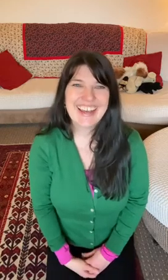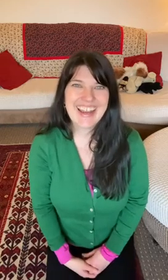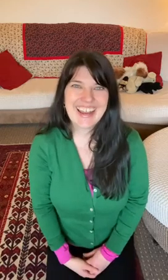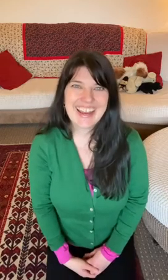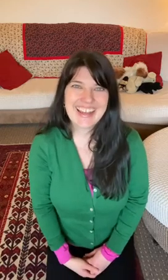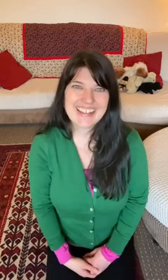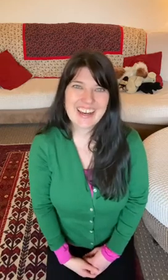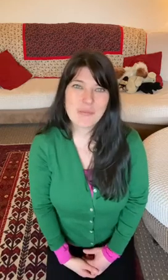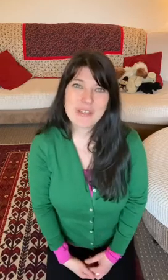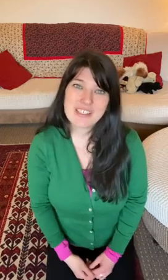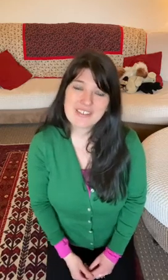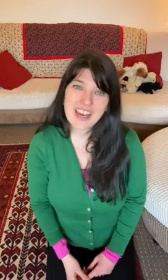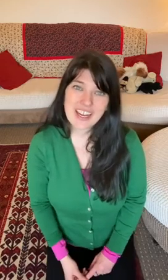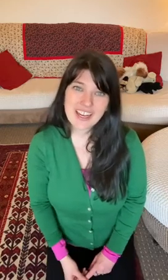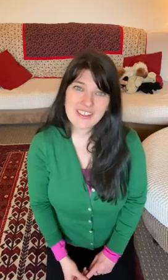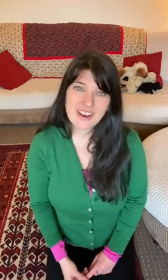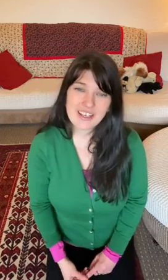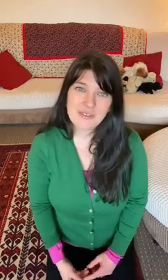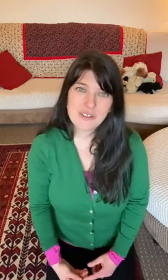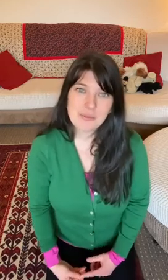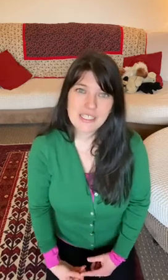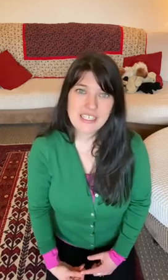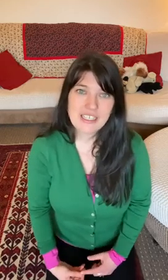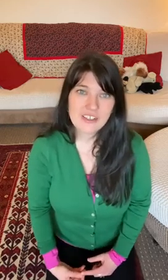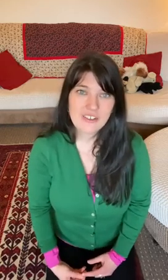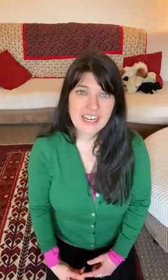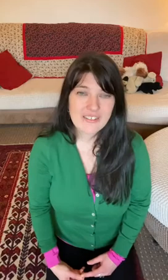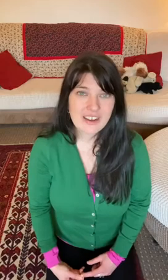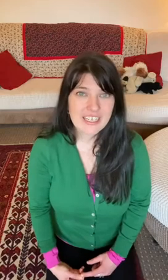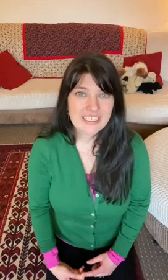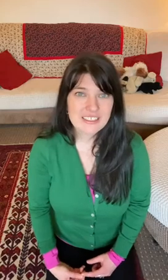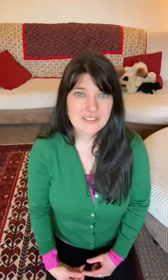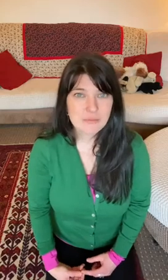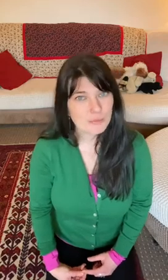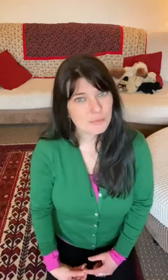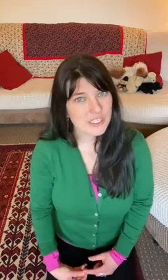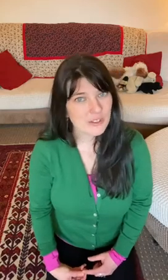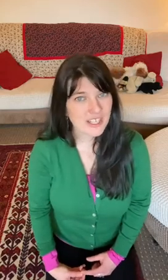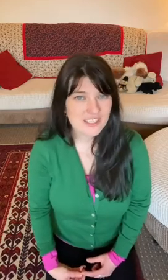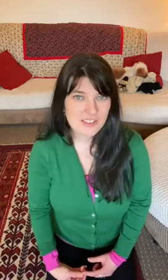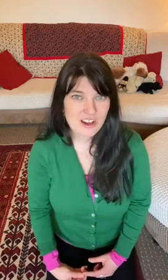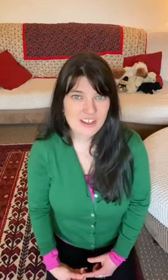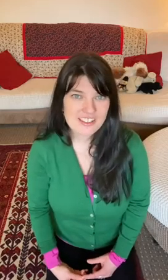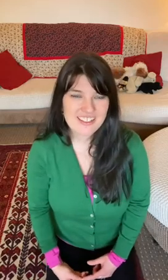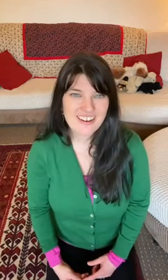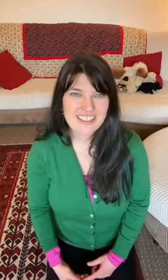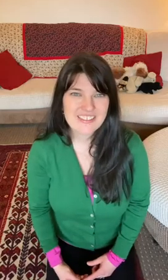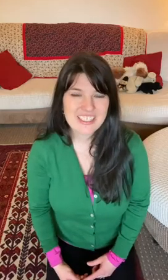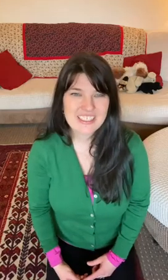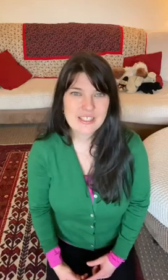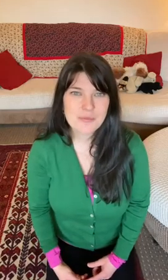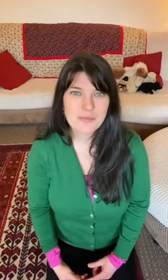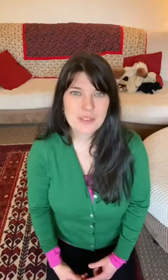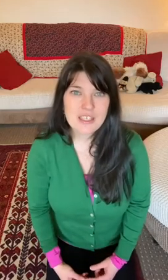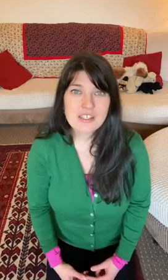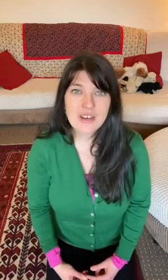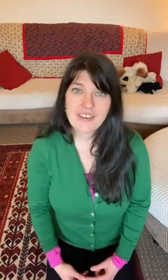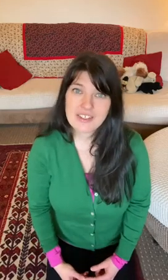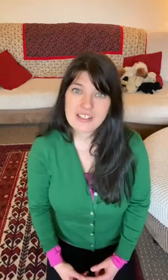And because of that, I thought it would be great if I bring you lots of songs in our activities. So I have a song